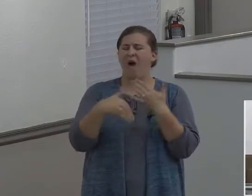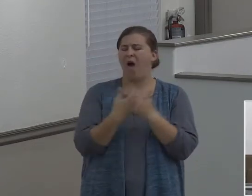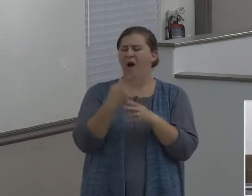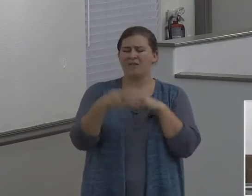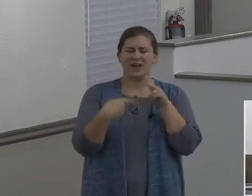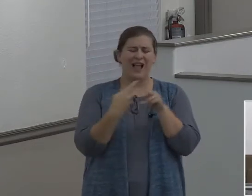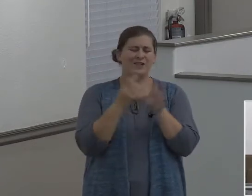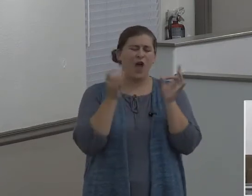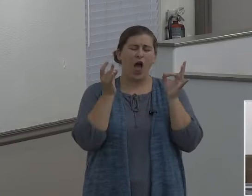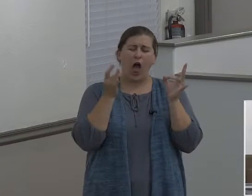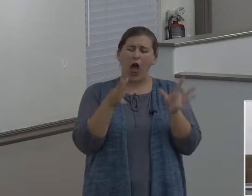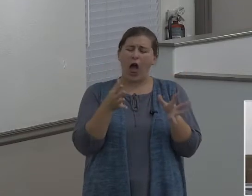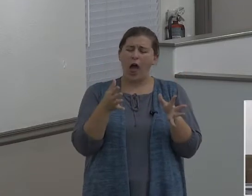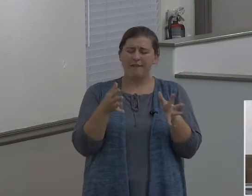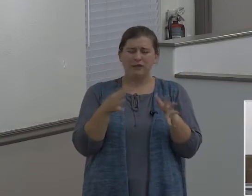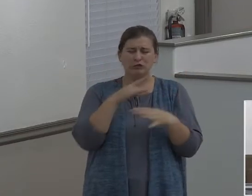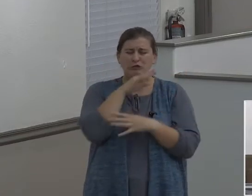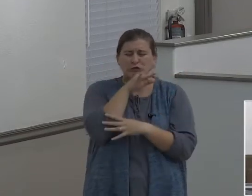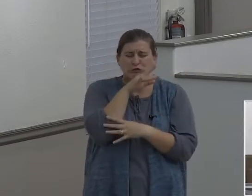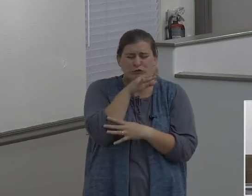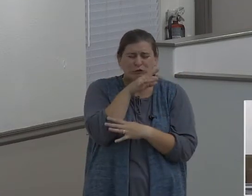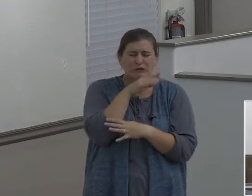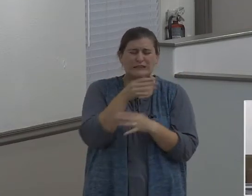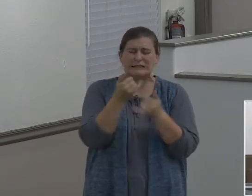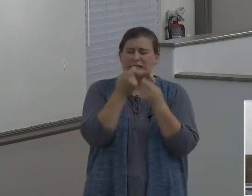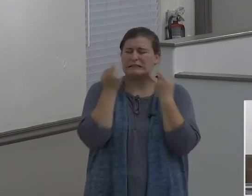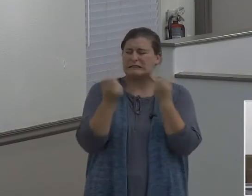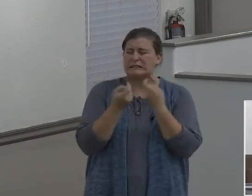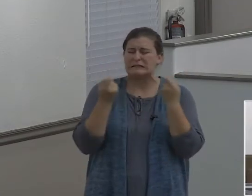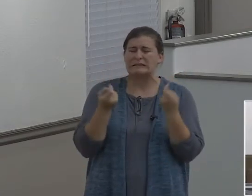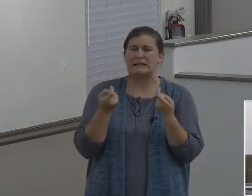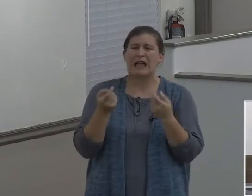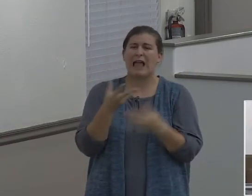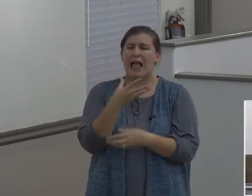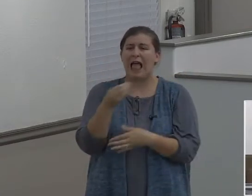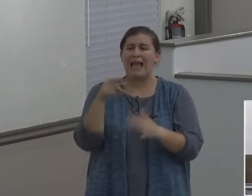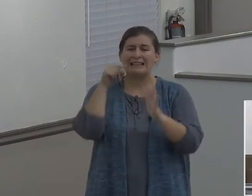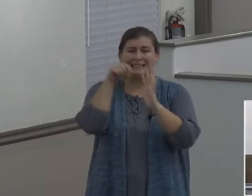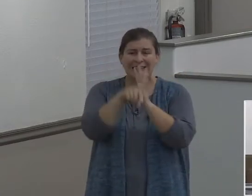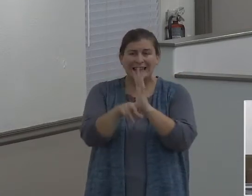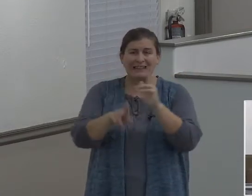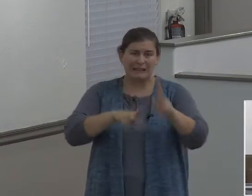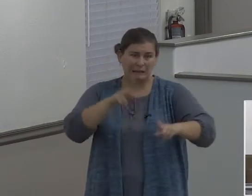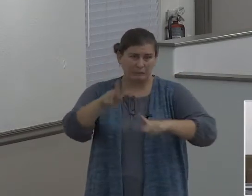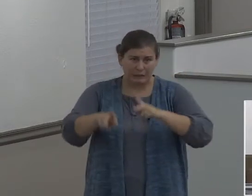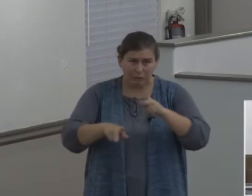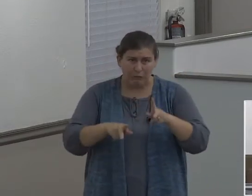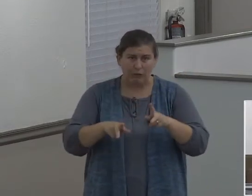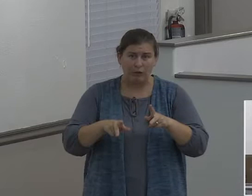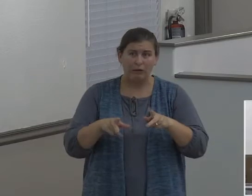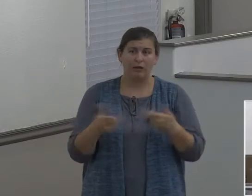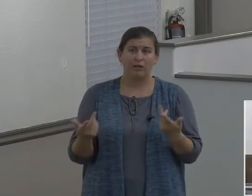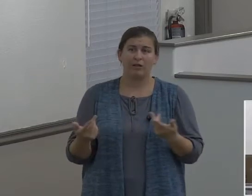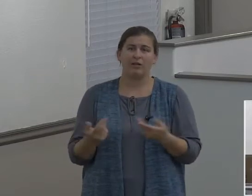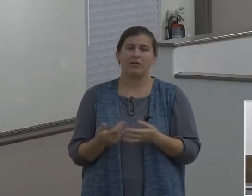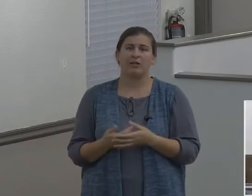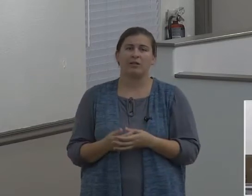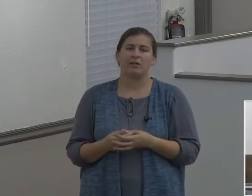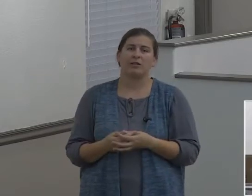and all manner of vice, even human sacrifice, practiced in this pagan worship.